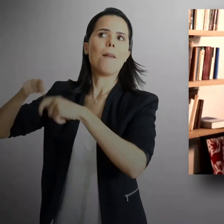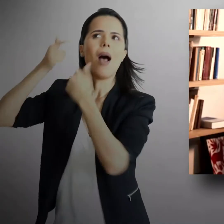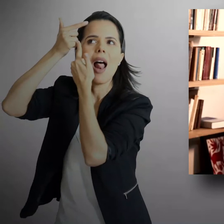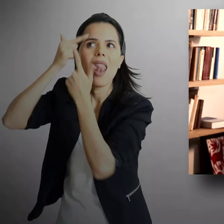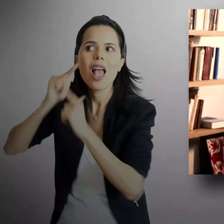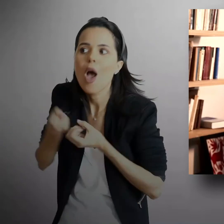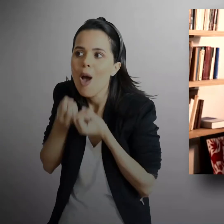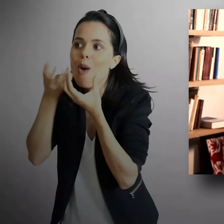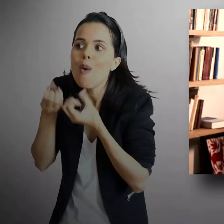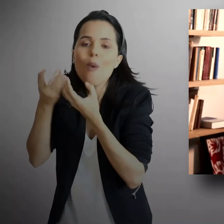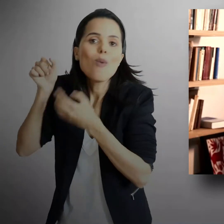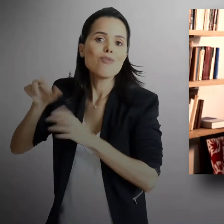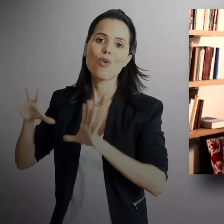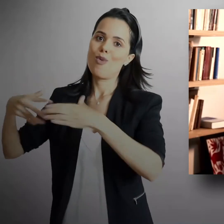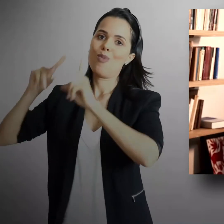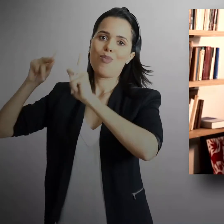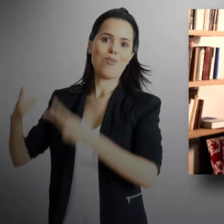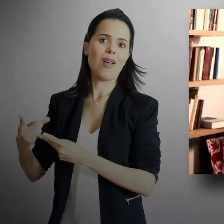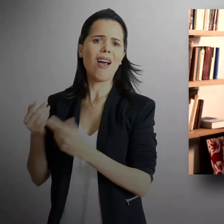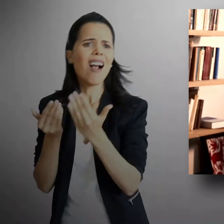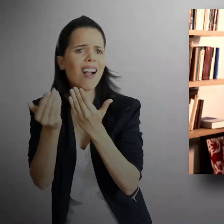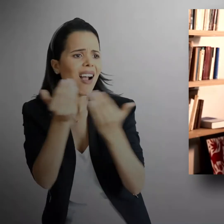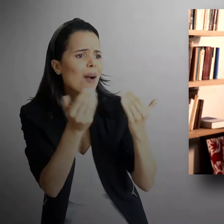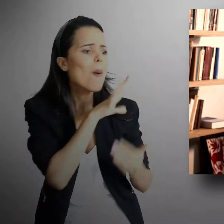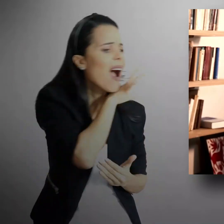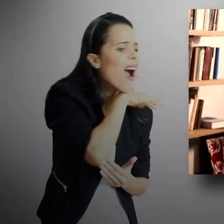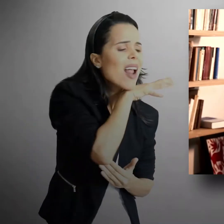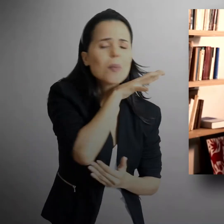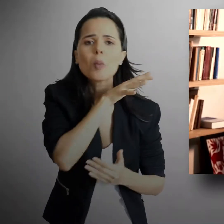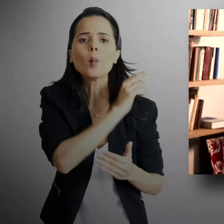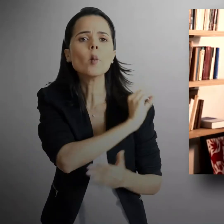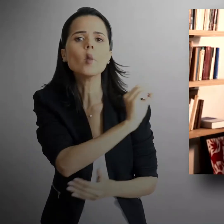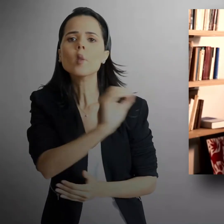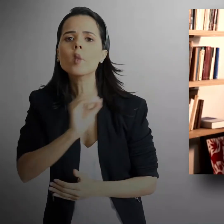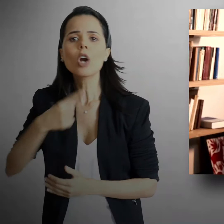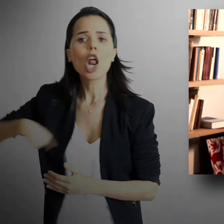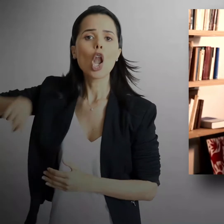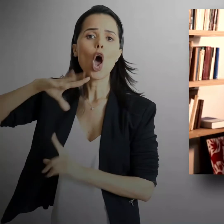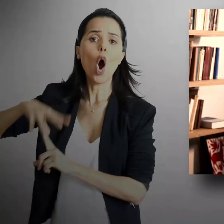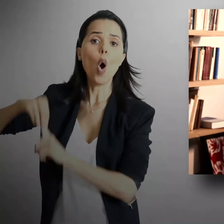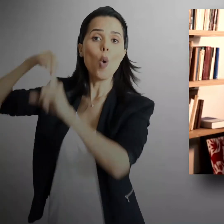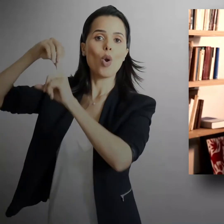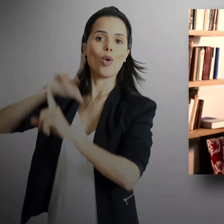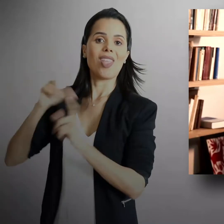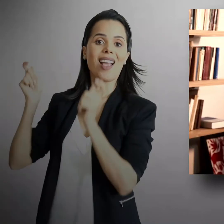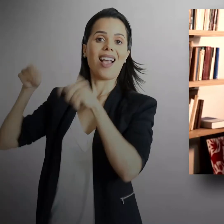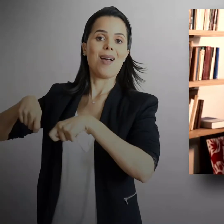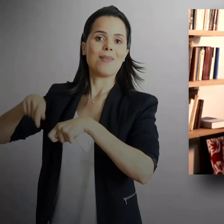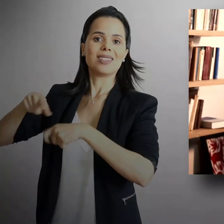So it's a very complex and intricate matter to try to find clever ways of getting